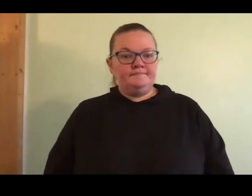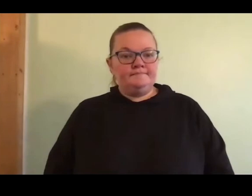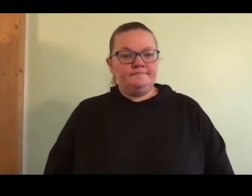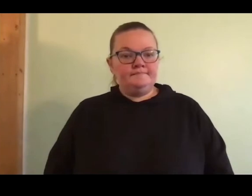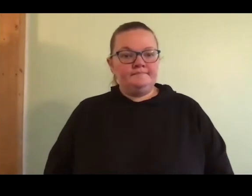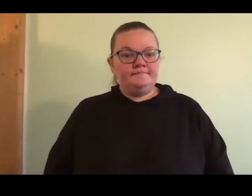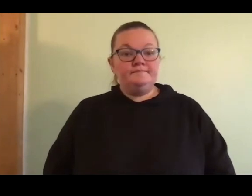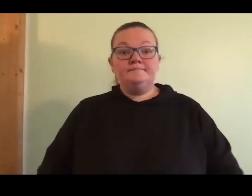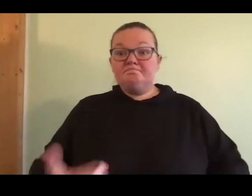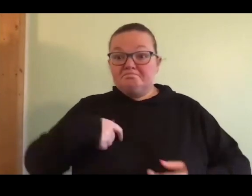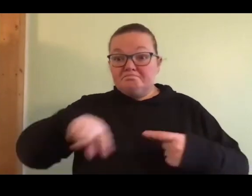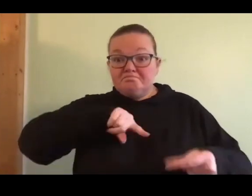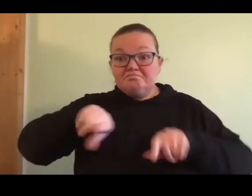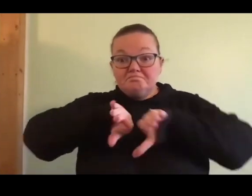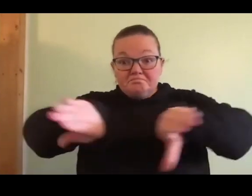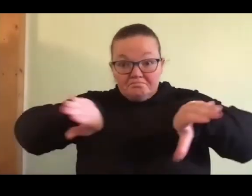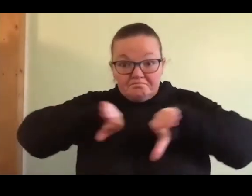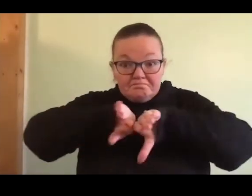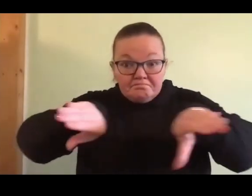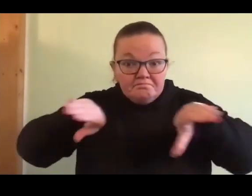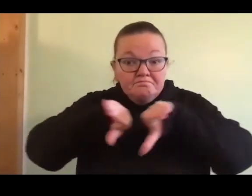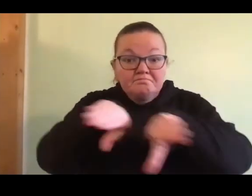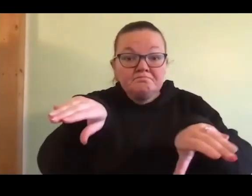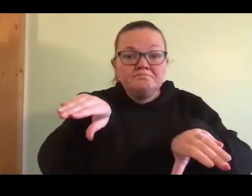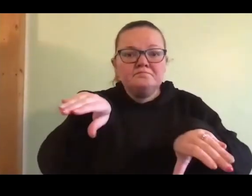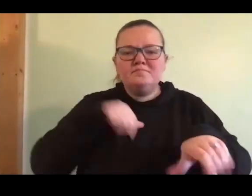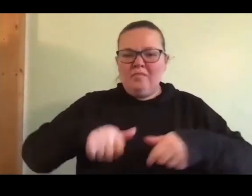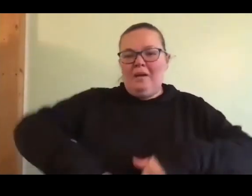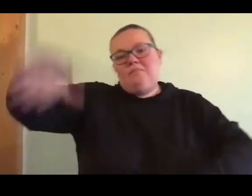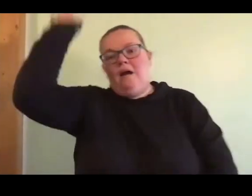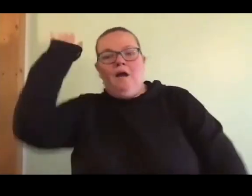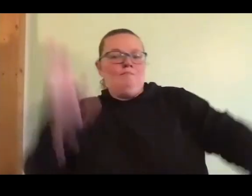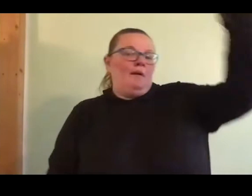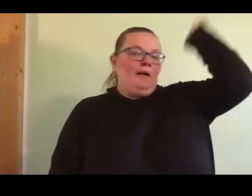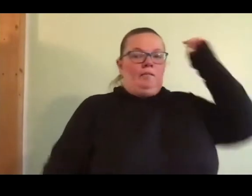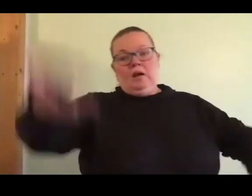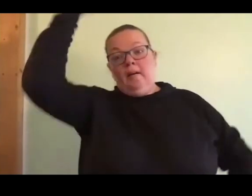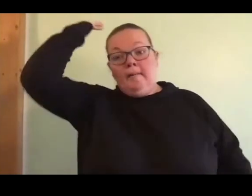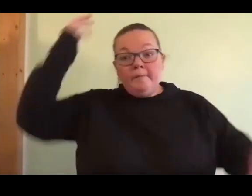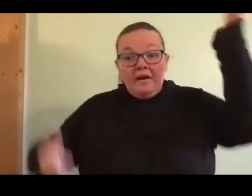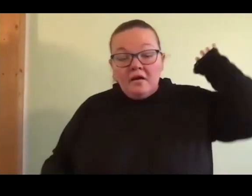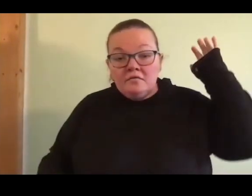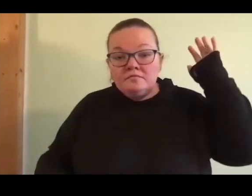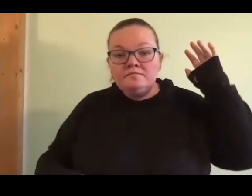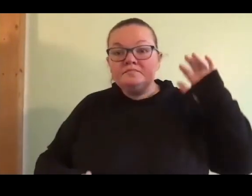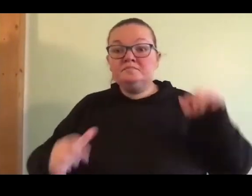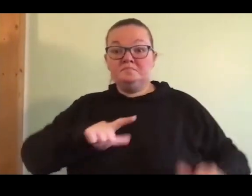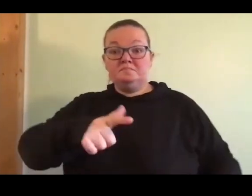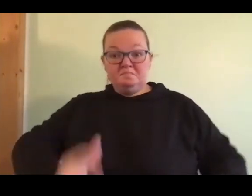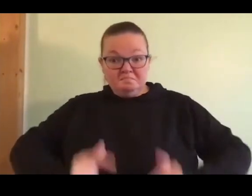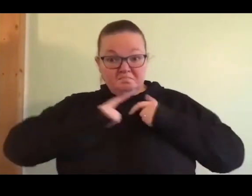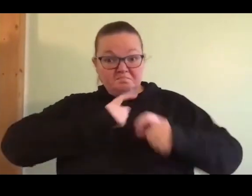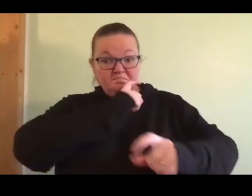At the swimming pool, I just splashed a little. The lifeguard blew his whistle and said,